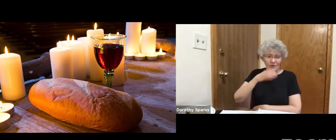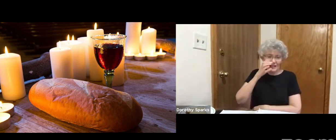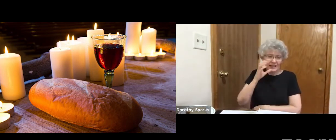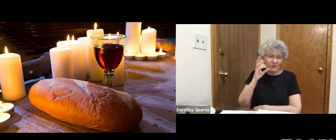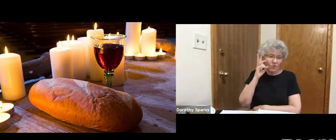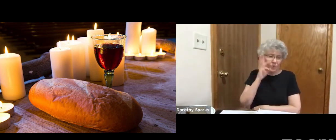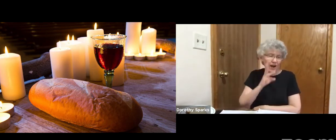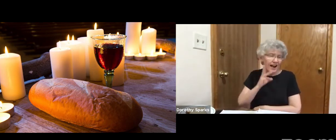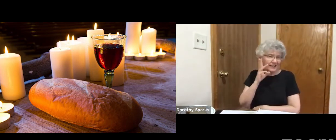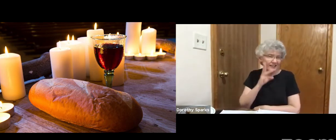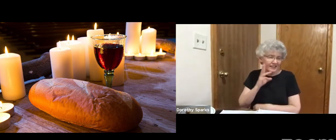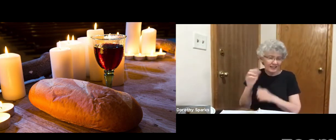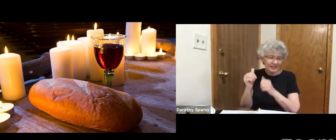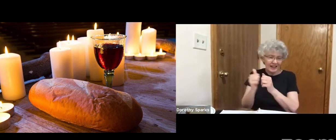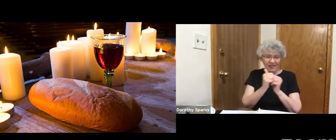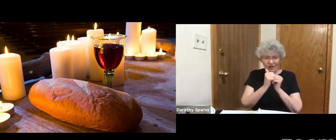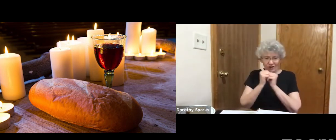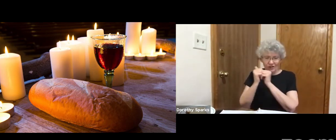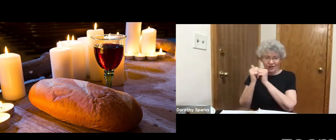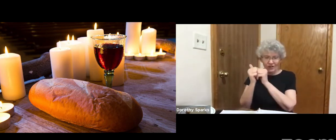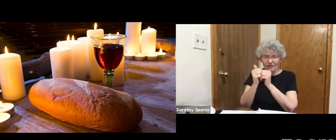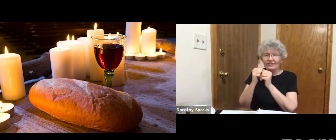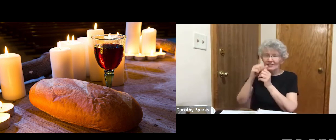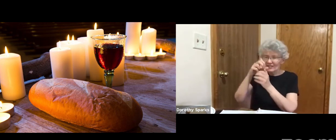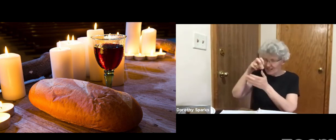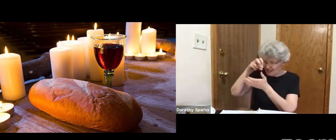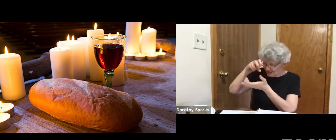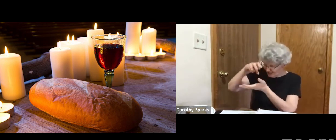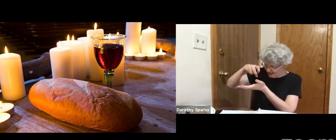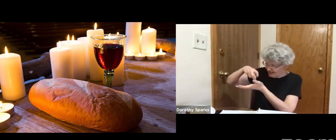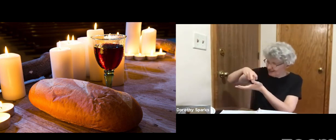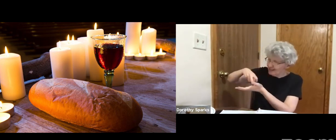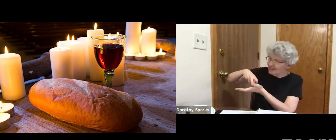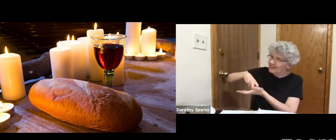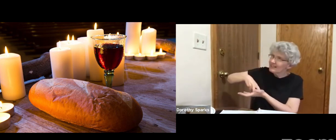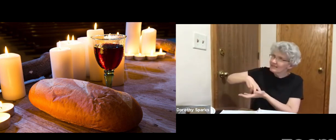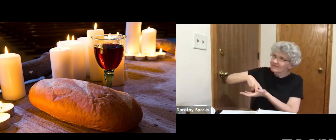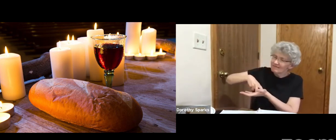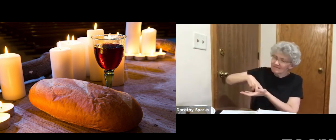bread together on our knees,